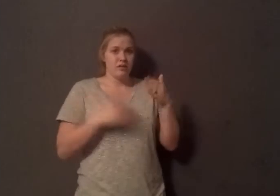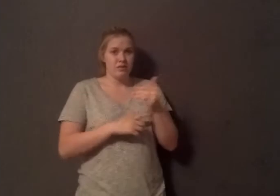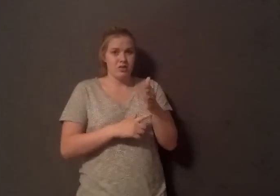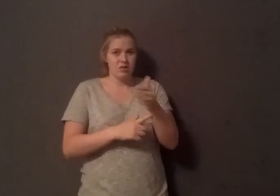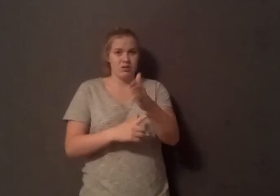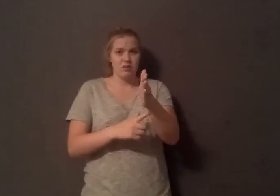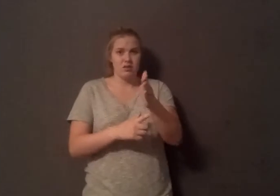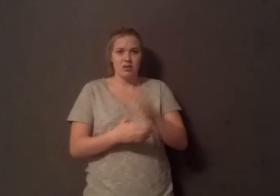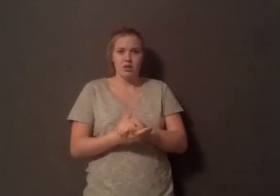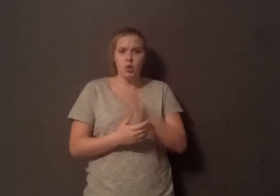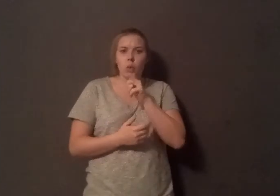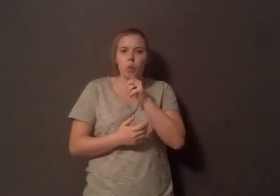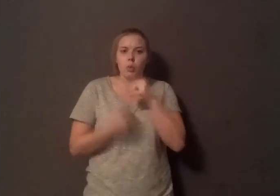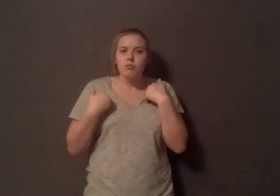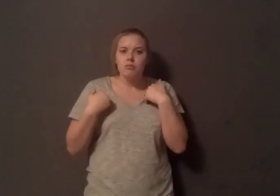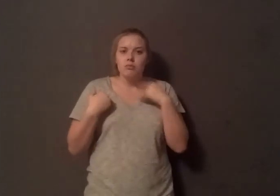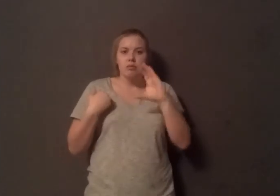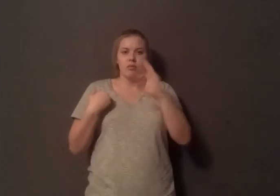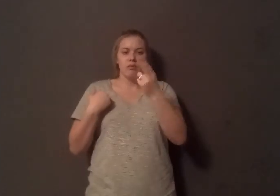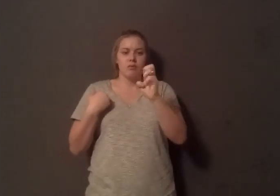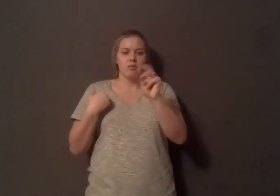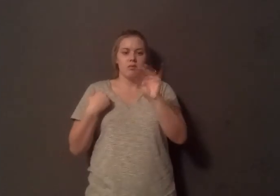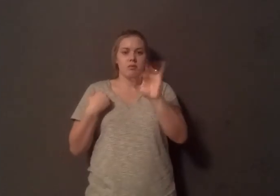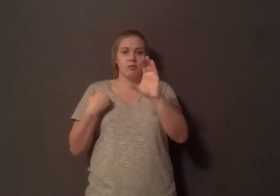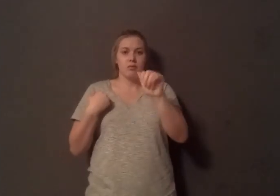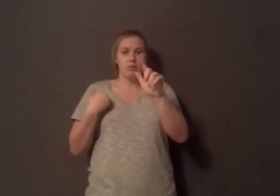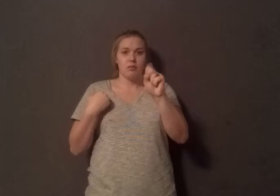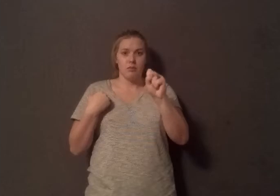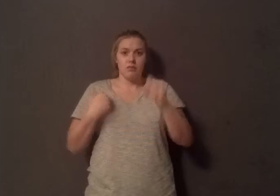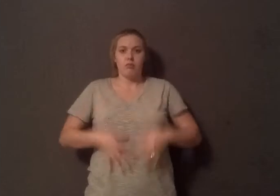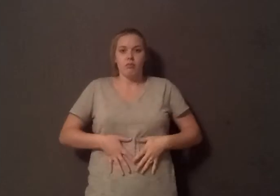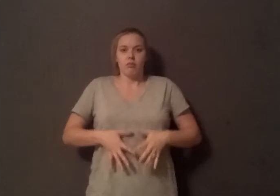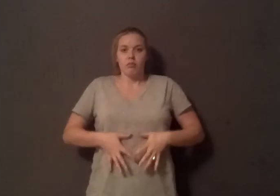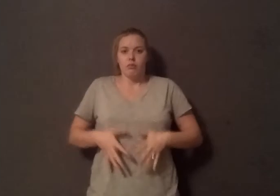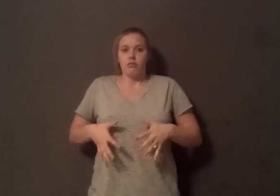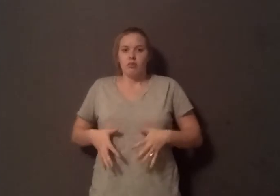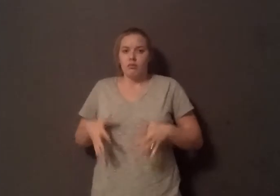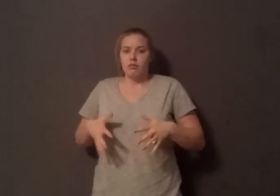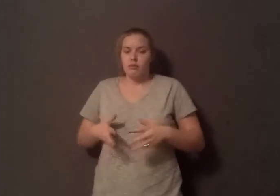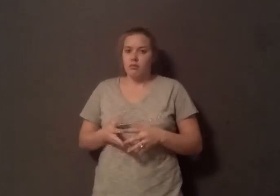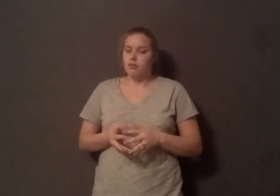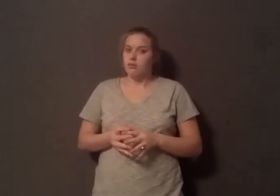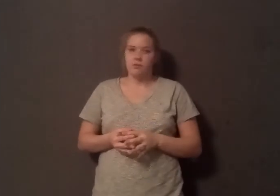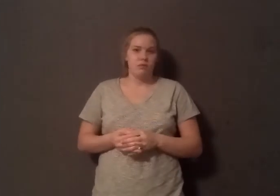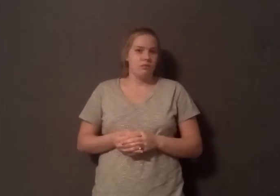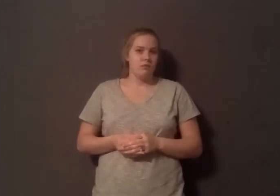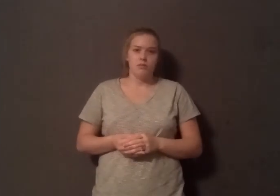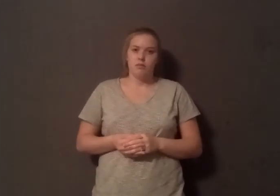Who do you think is going to get the chemicals that are in that? All these environmental toxins and toxins from the feed that they're being fed accumulate in their